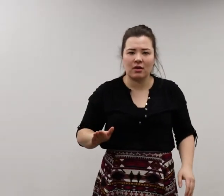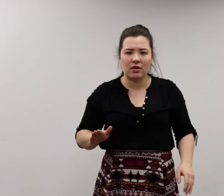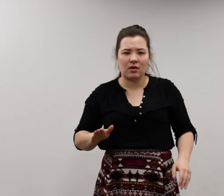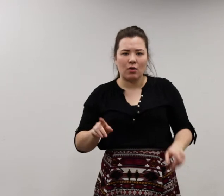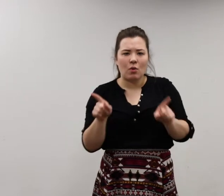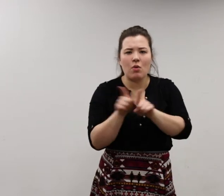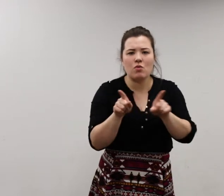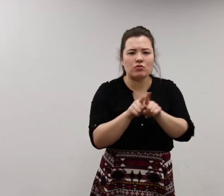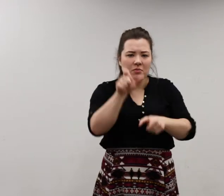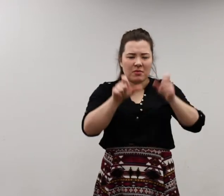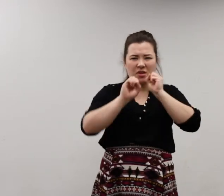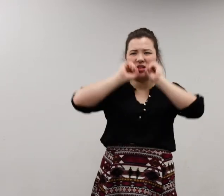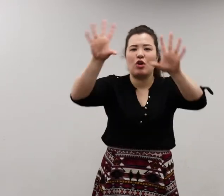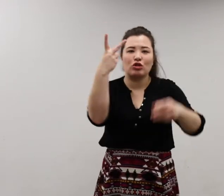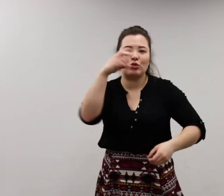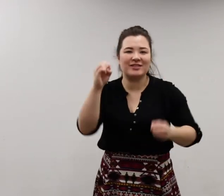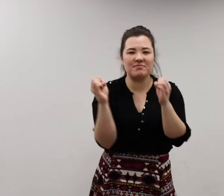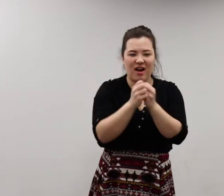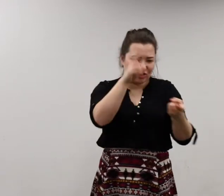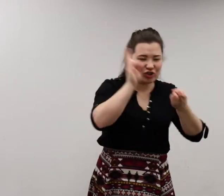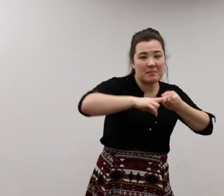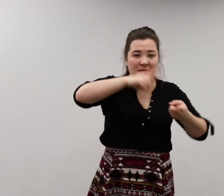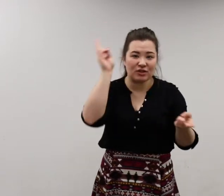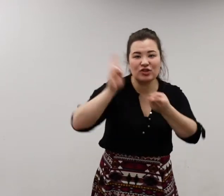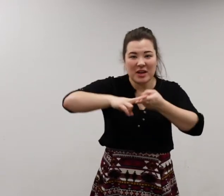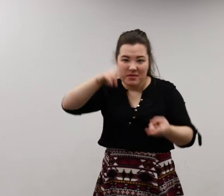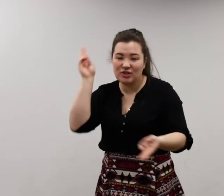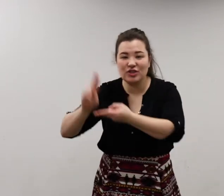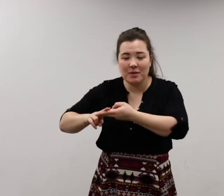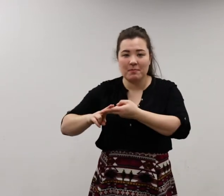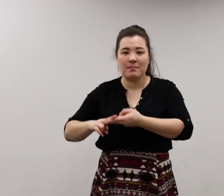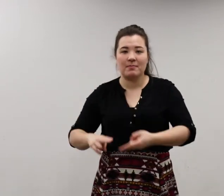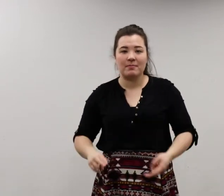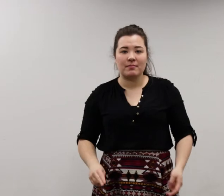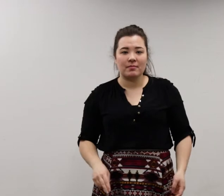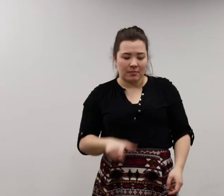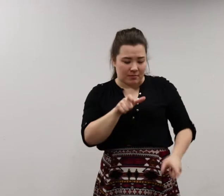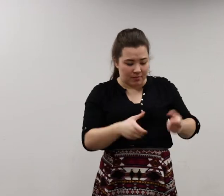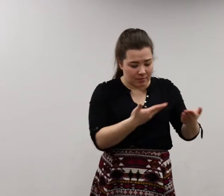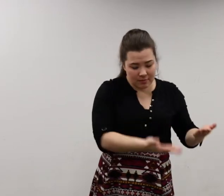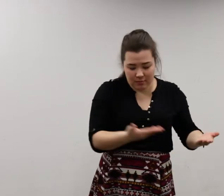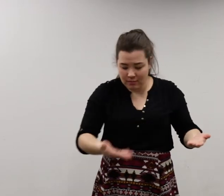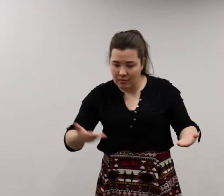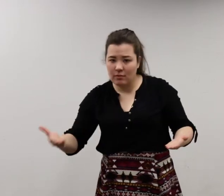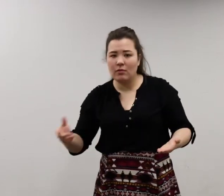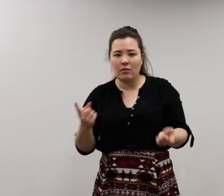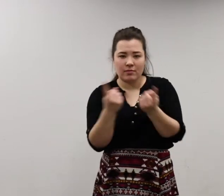And shouts of twenty bats, cheap, cheap, cheap. Merchants lay wares of ancient